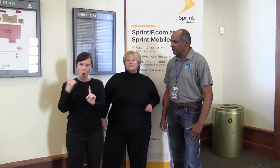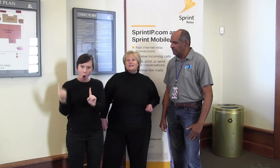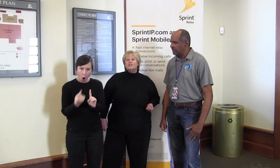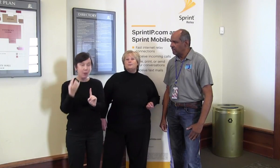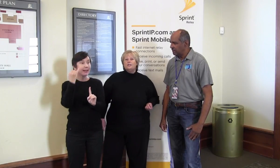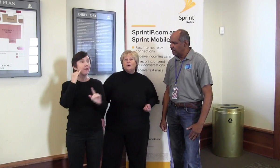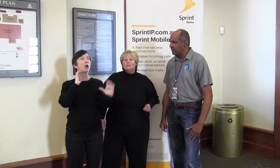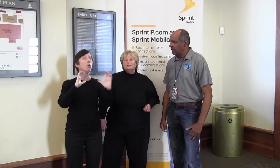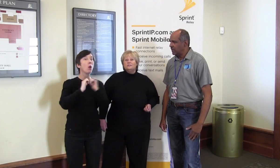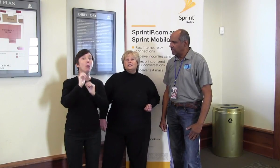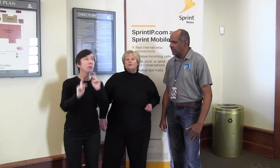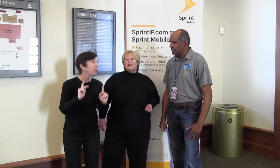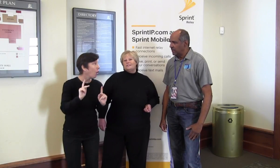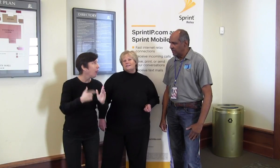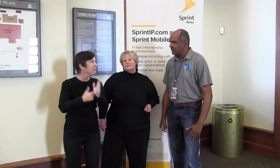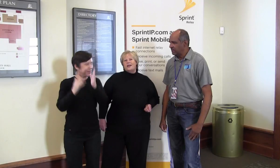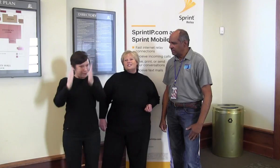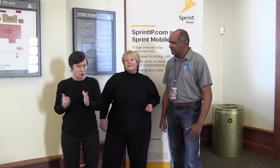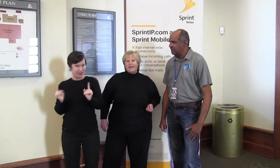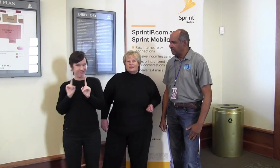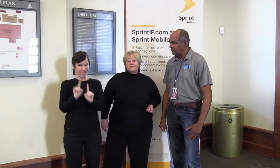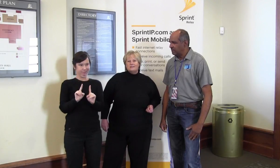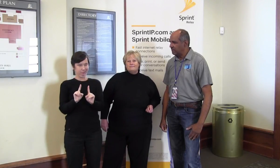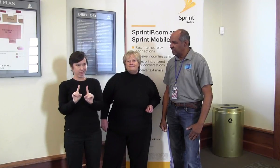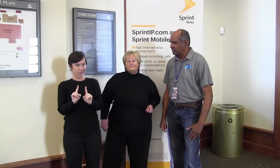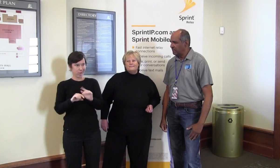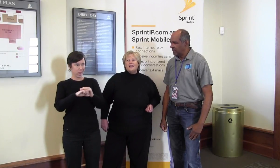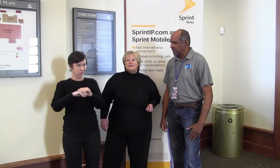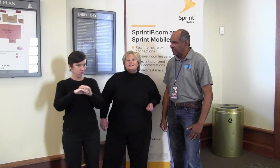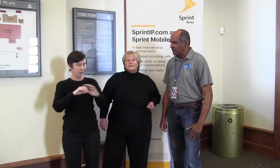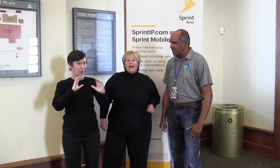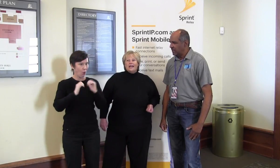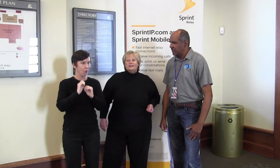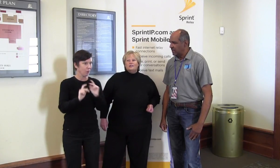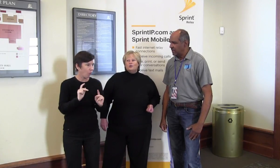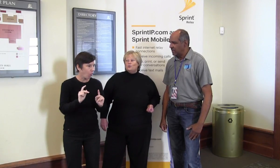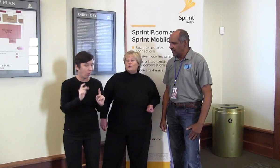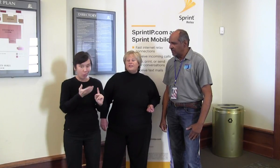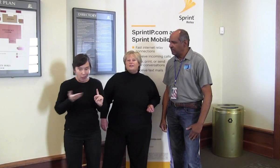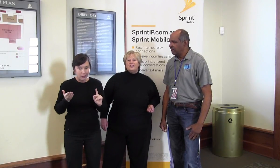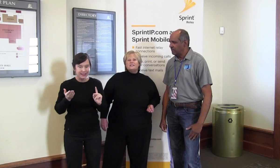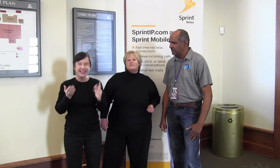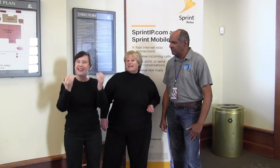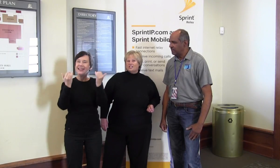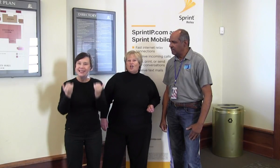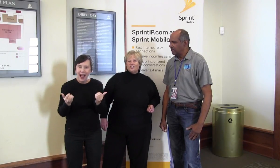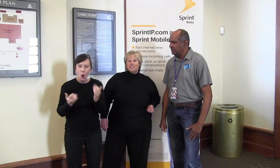to people, to places, and to things. Today, with the advance of technology,